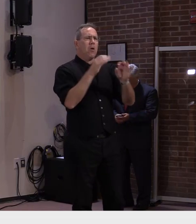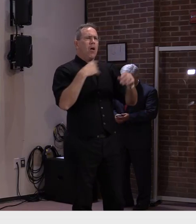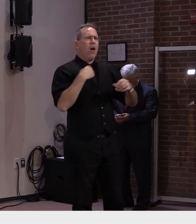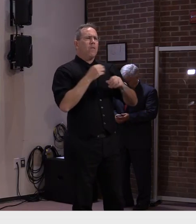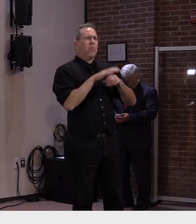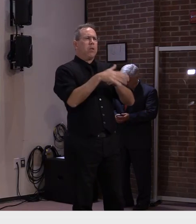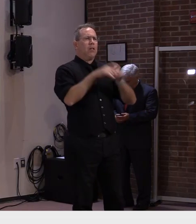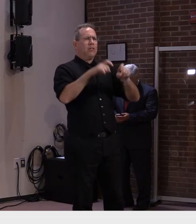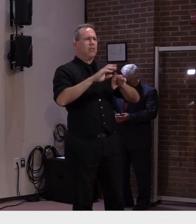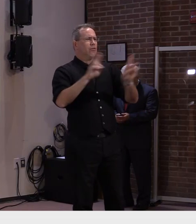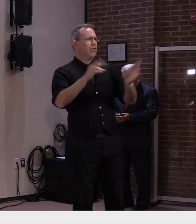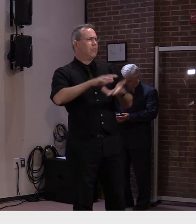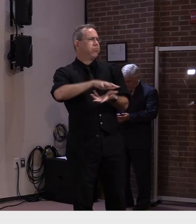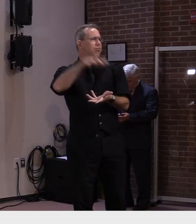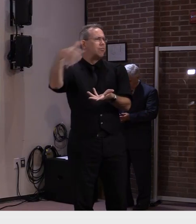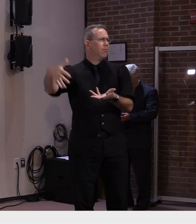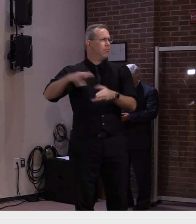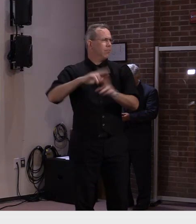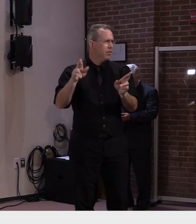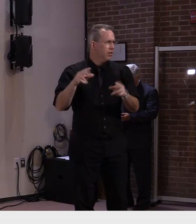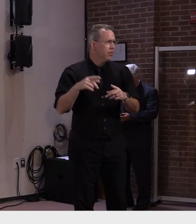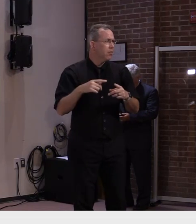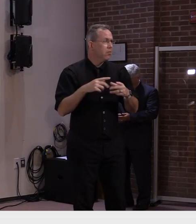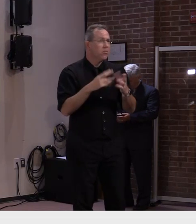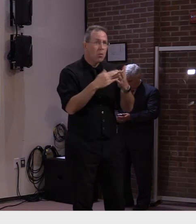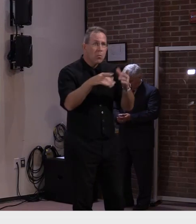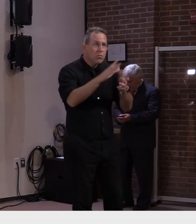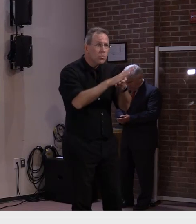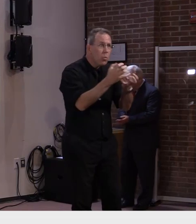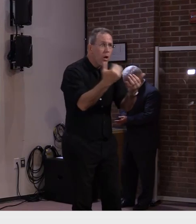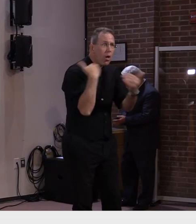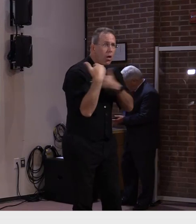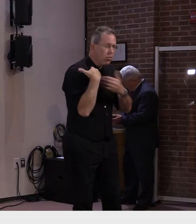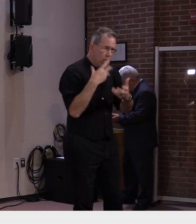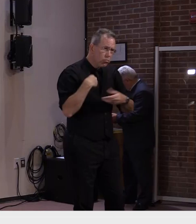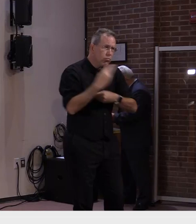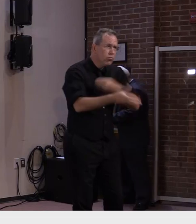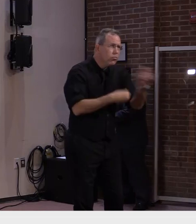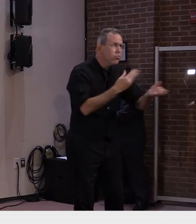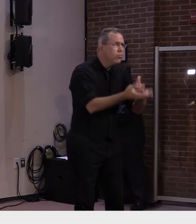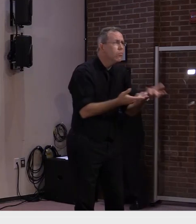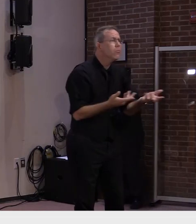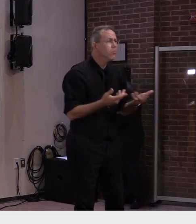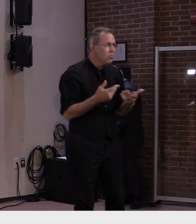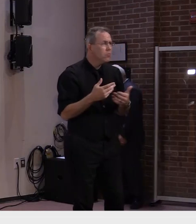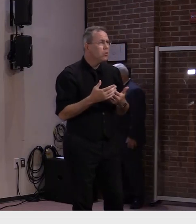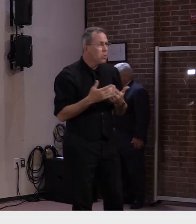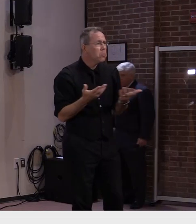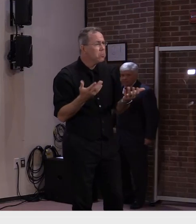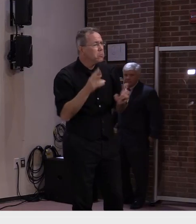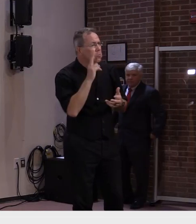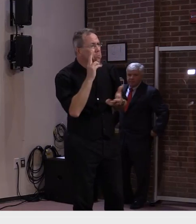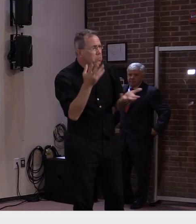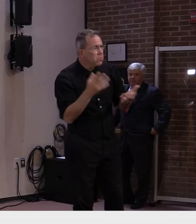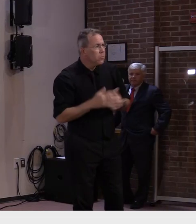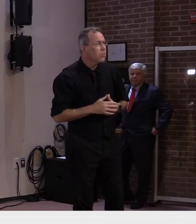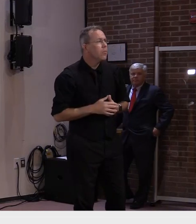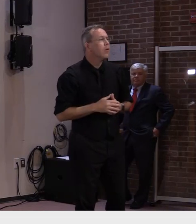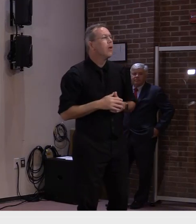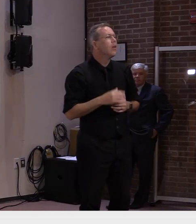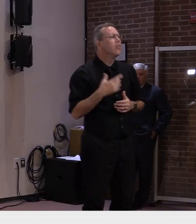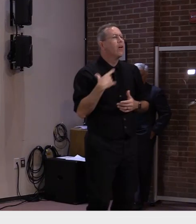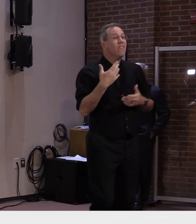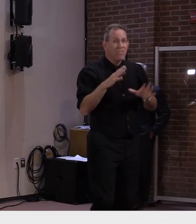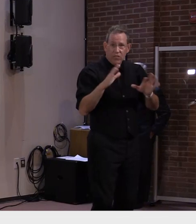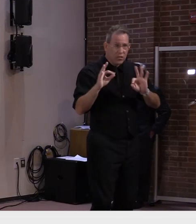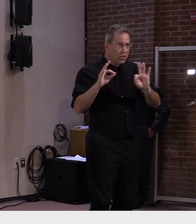districts in terms of signing up for that. So we'll make adjustments as necessary, but we do see the surveillance testing as an important